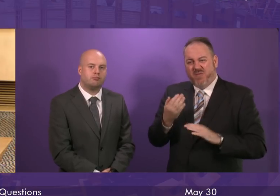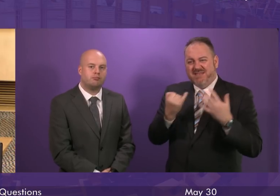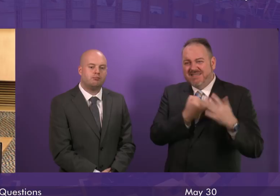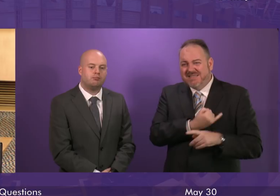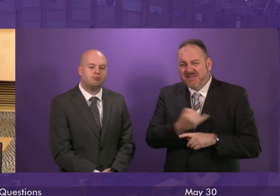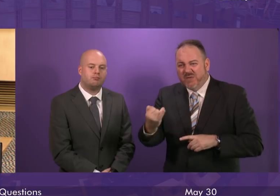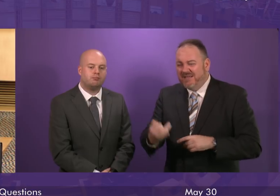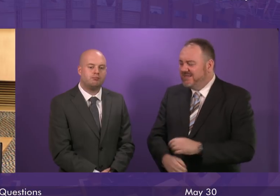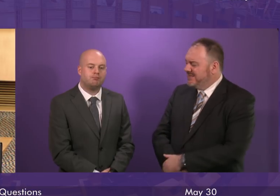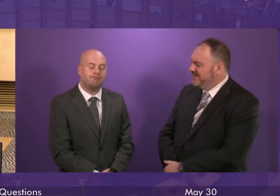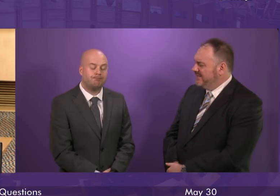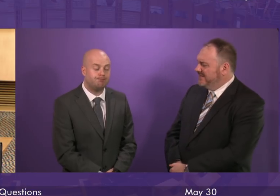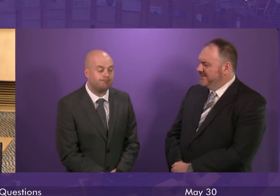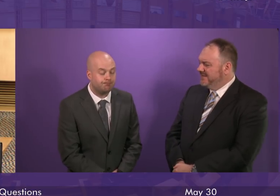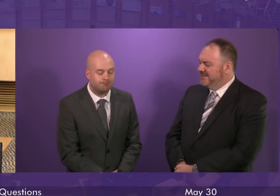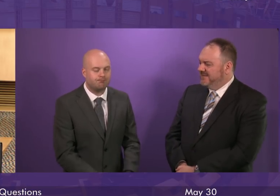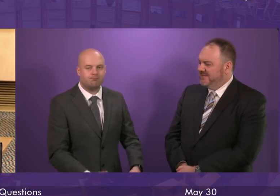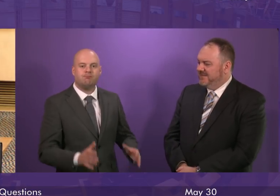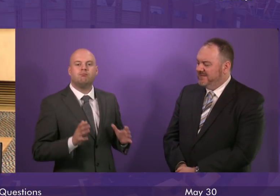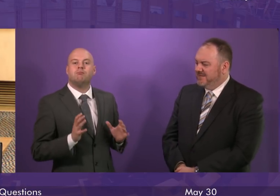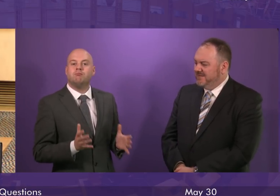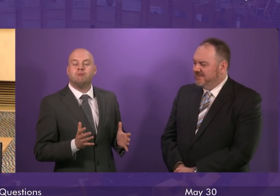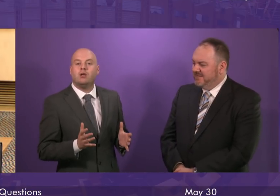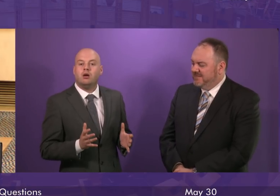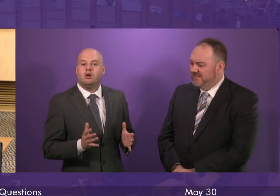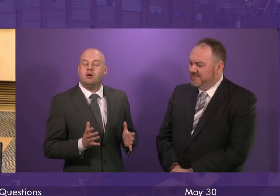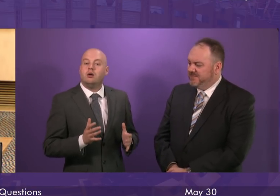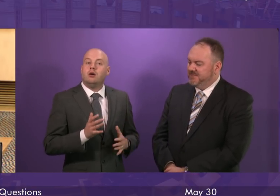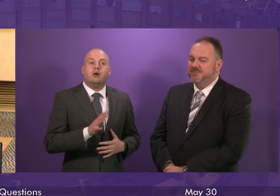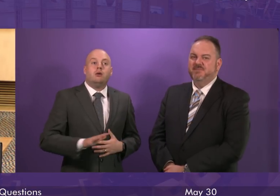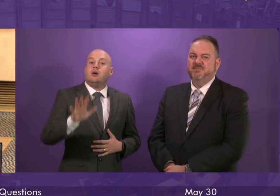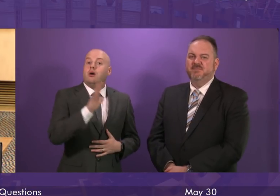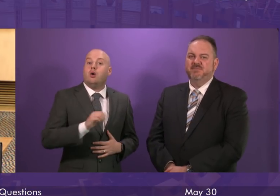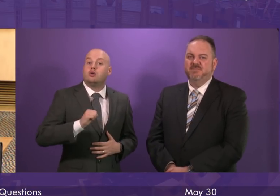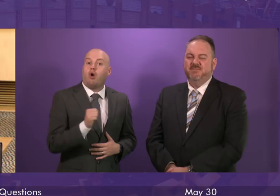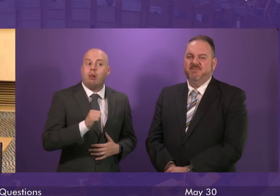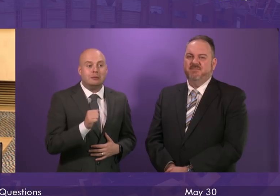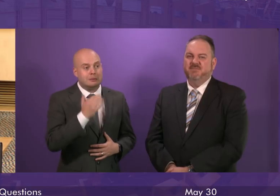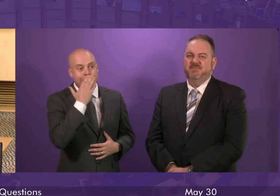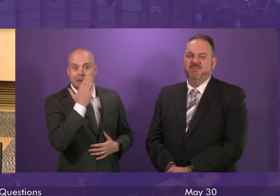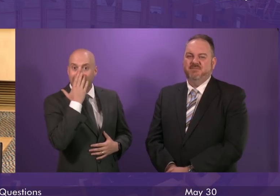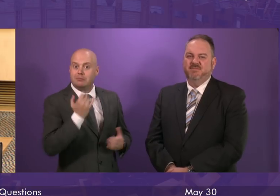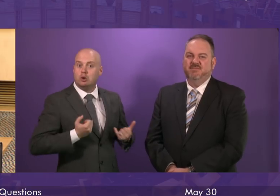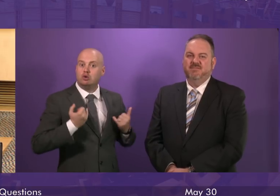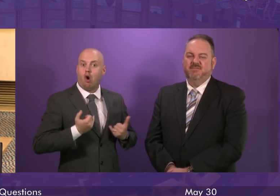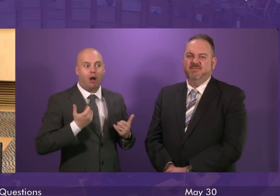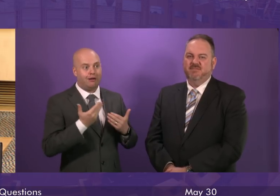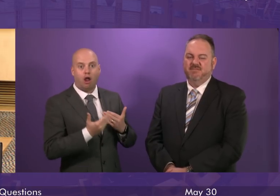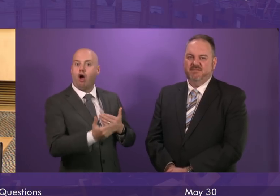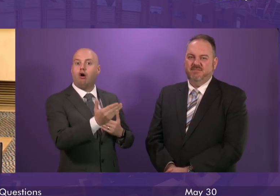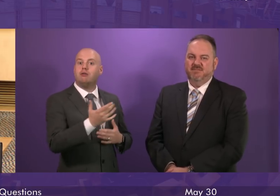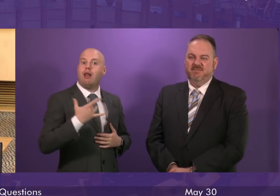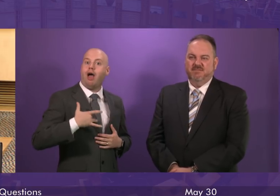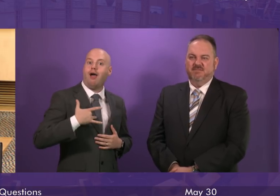First Minister. Well everybody in Scotland or people in Scotland generally are enjoying longer lives with that often comes more